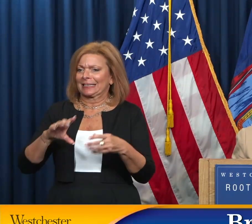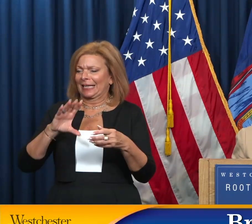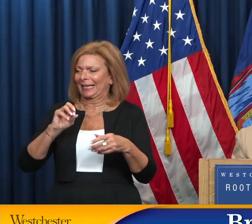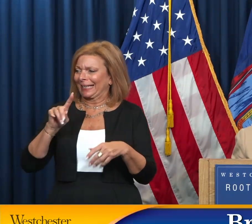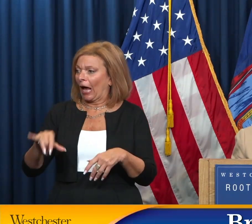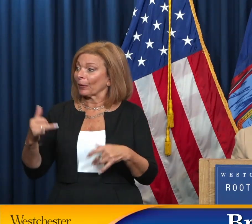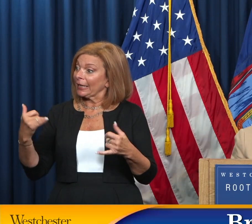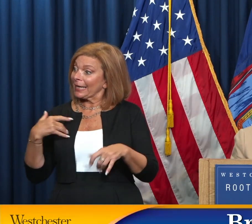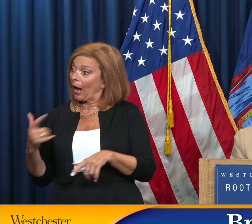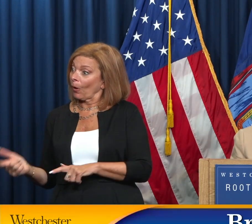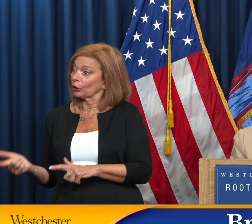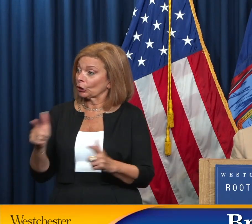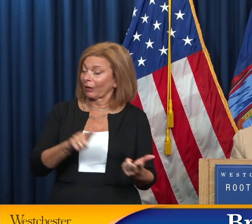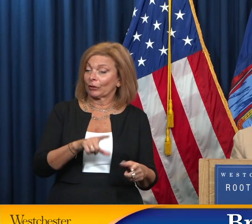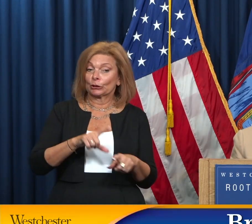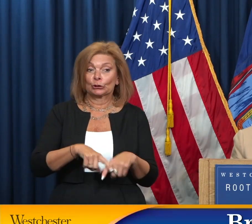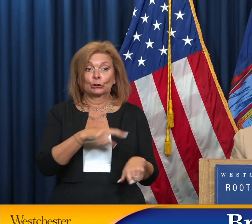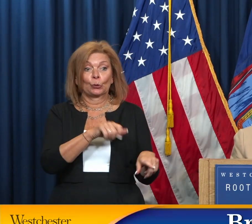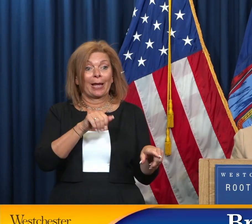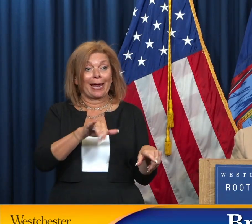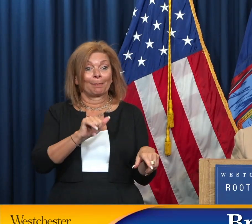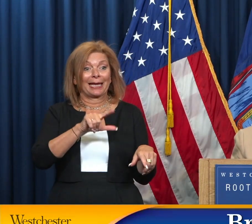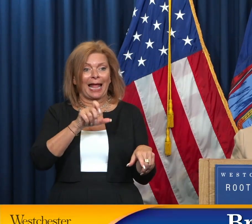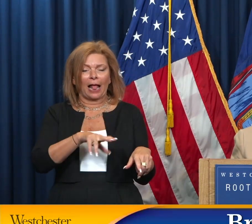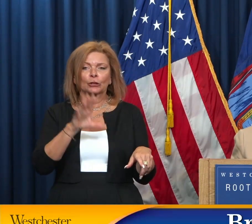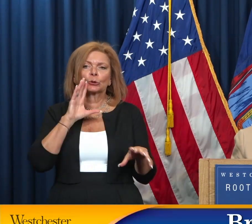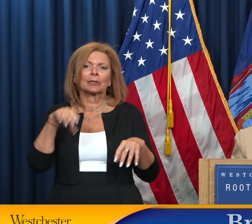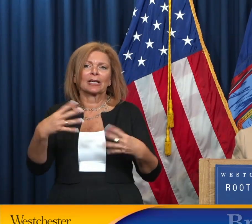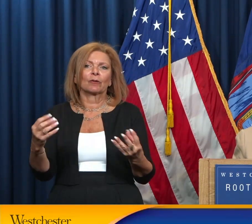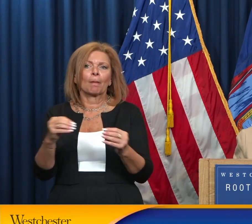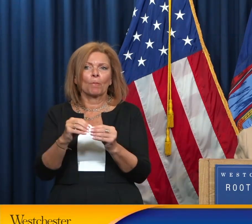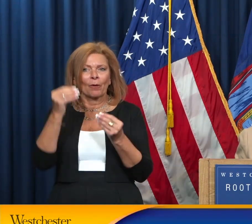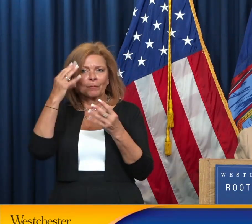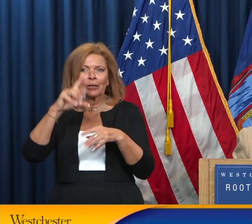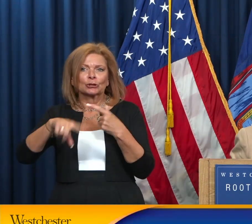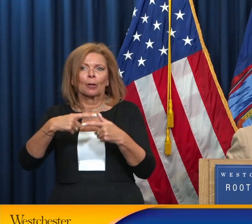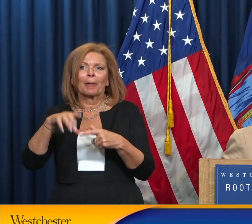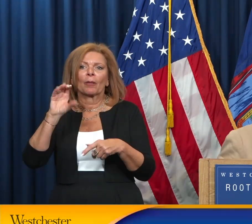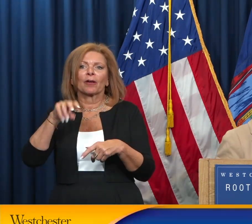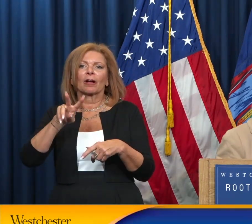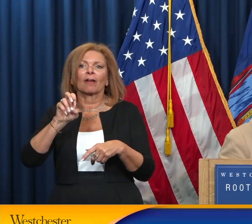at the WCA, who will provide more information on our upcoming Converge Conference.